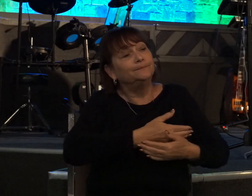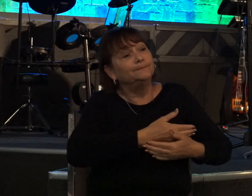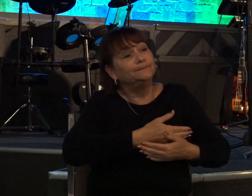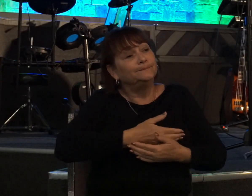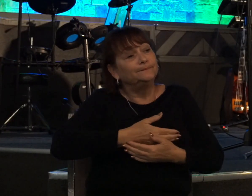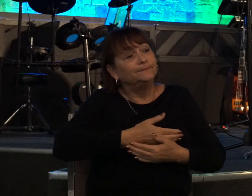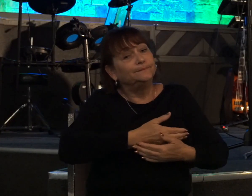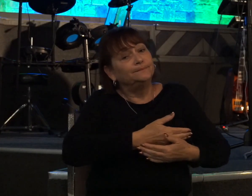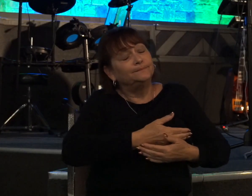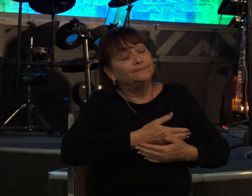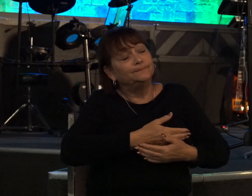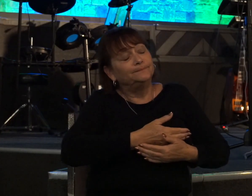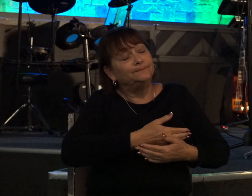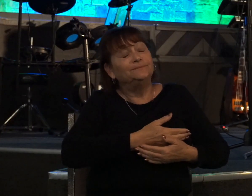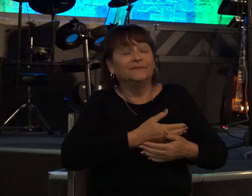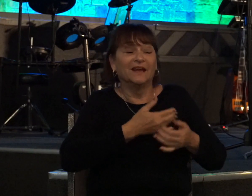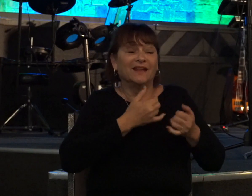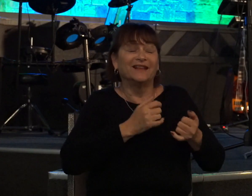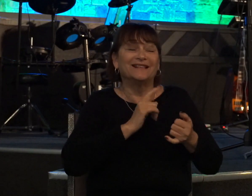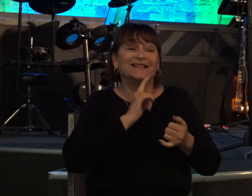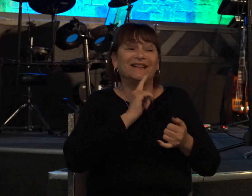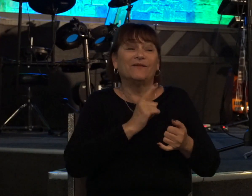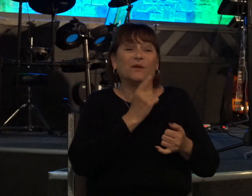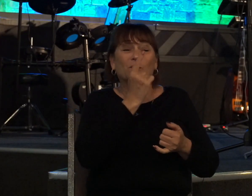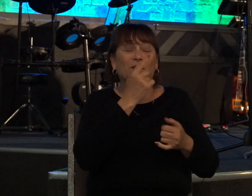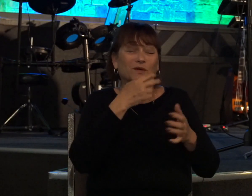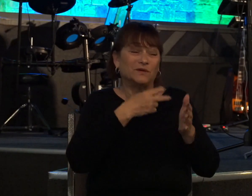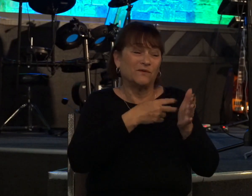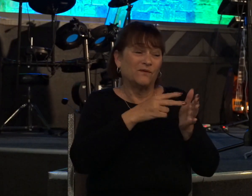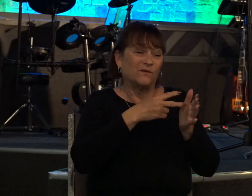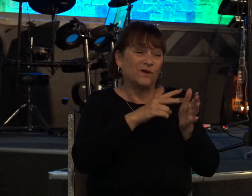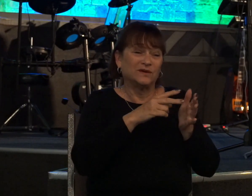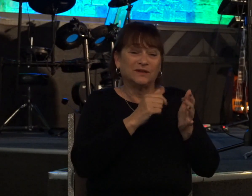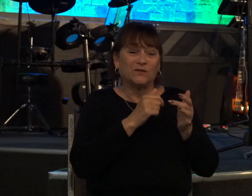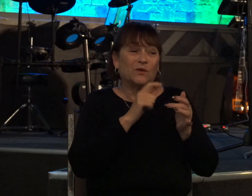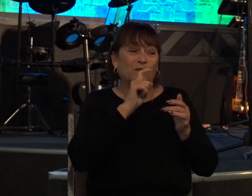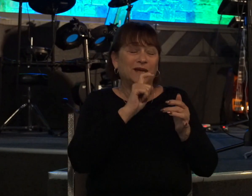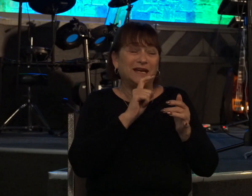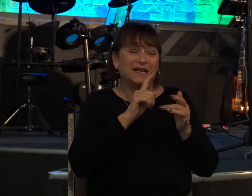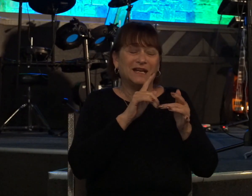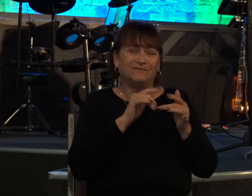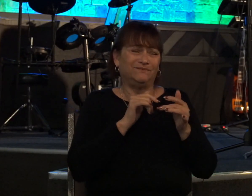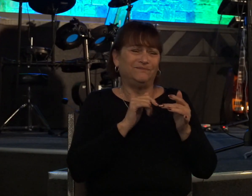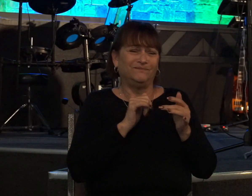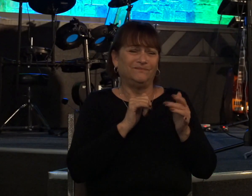and uh this is definitely one of those verses guys where we need to lean not on our own understanding